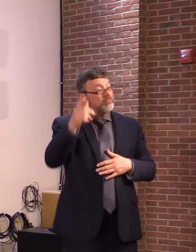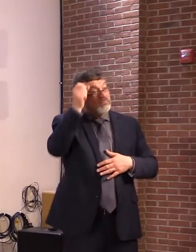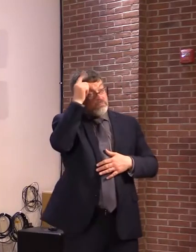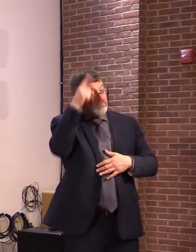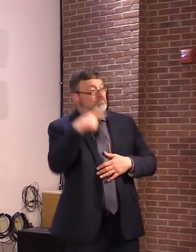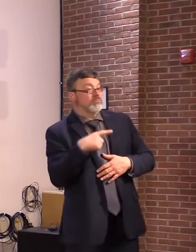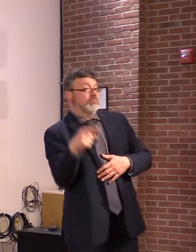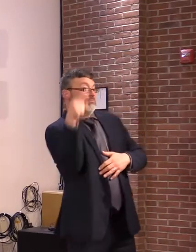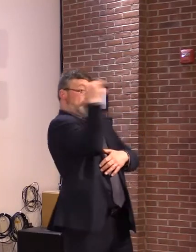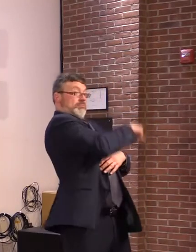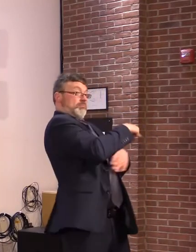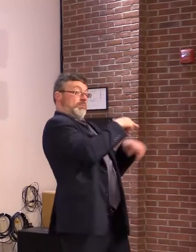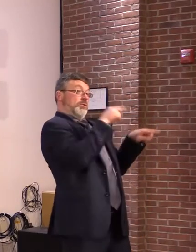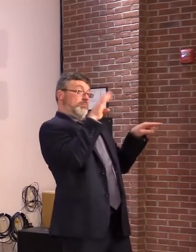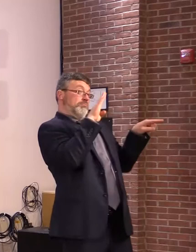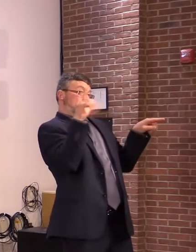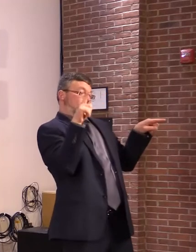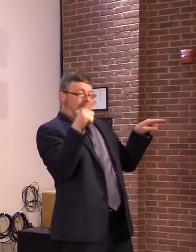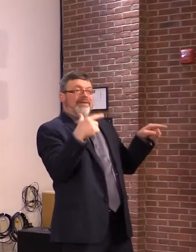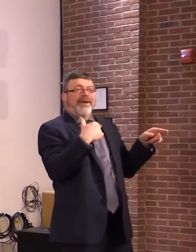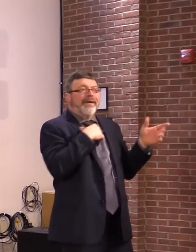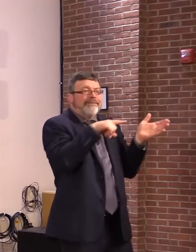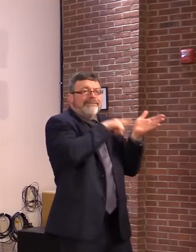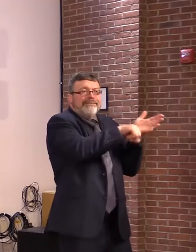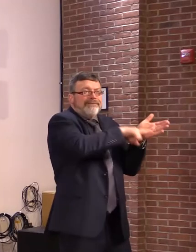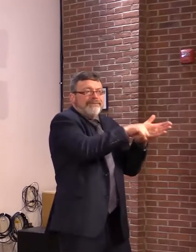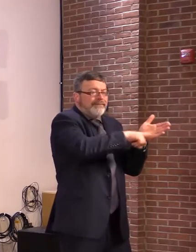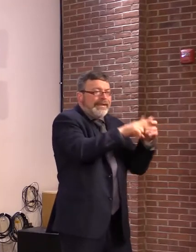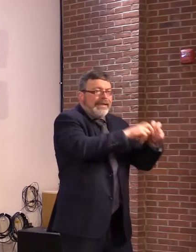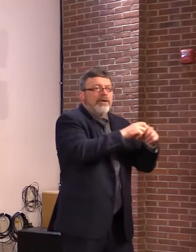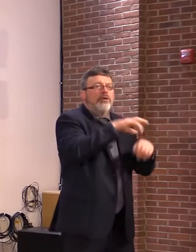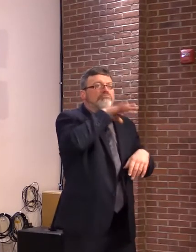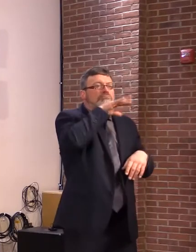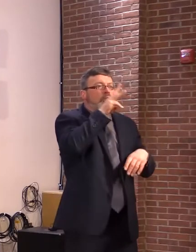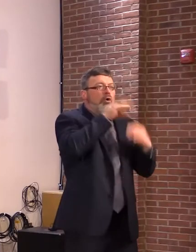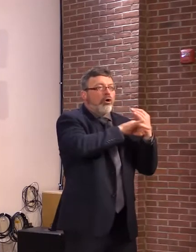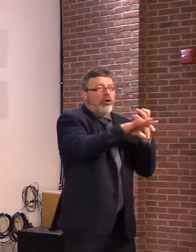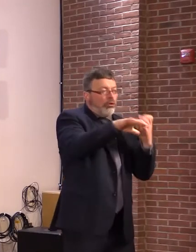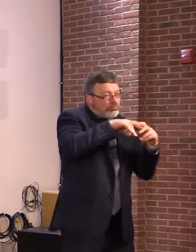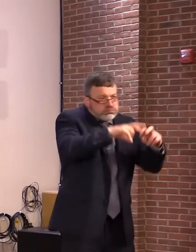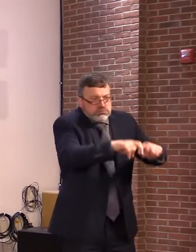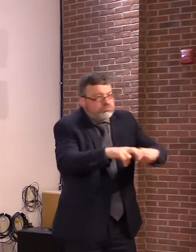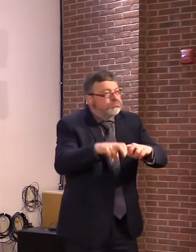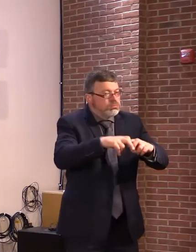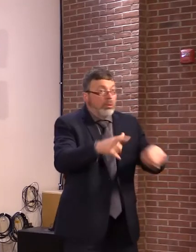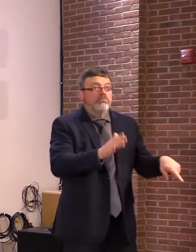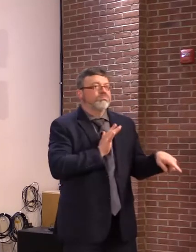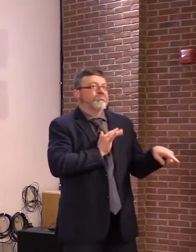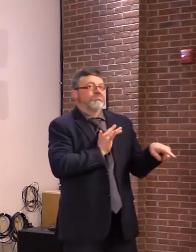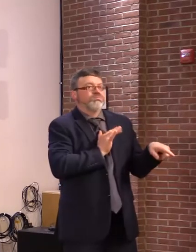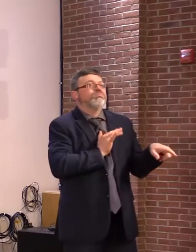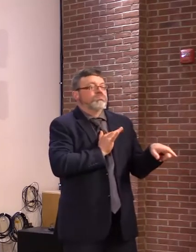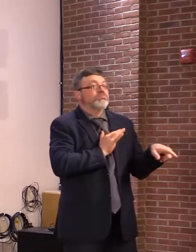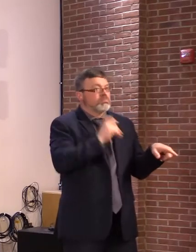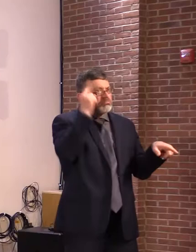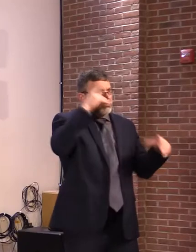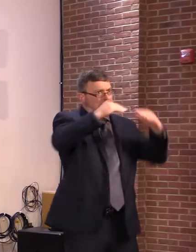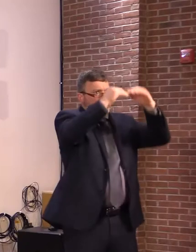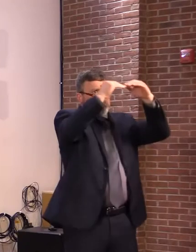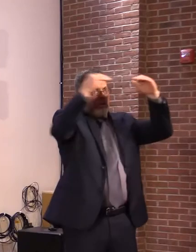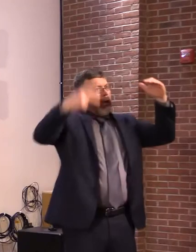around the state have just started to use a new national contractor and they require two weeks of